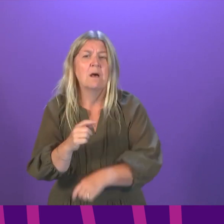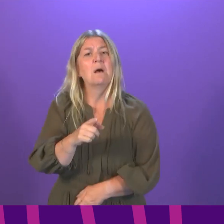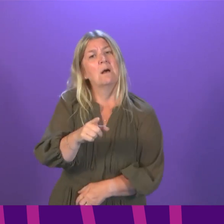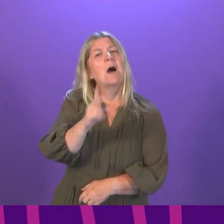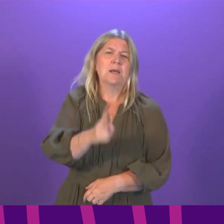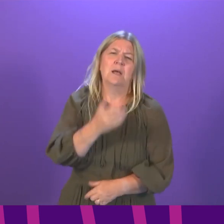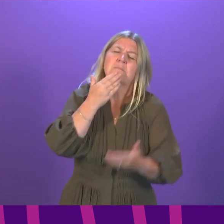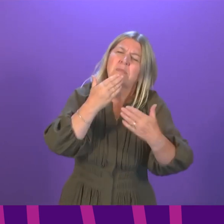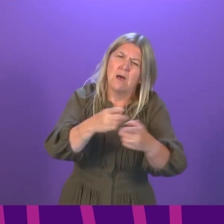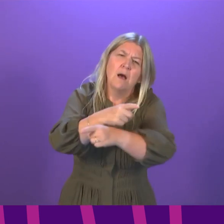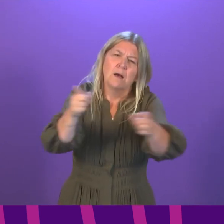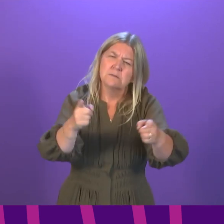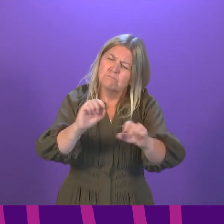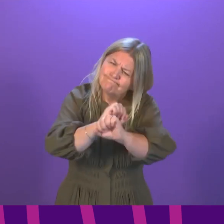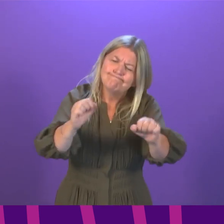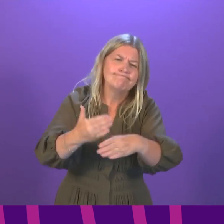in the face of this pandemic.